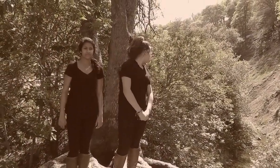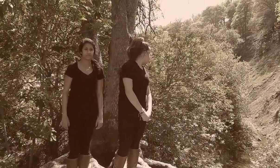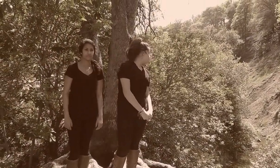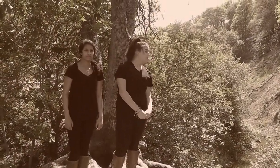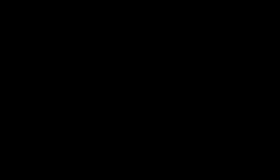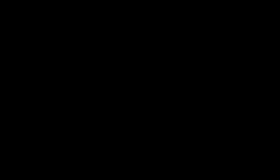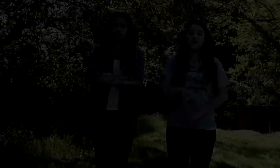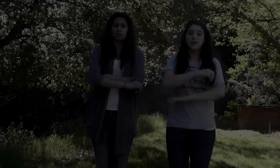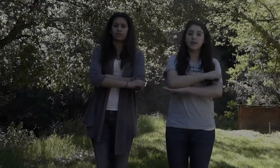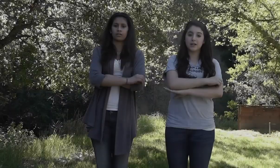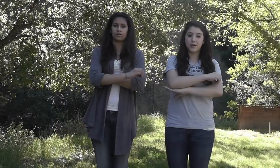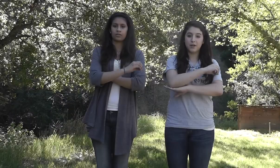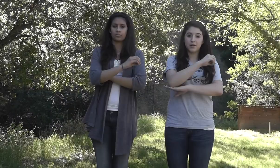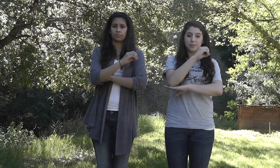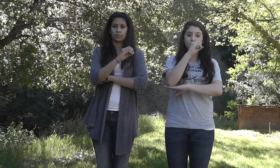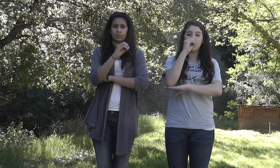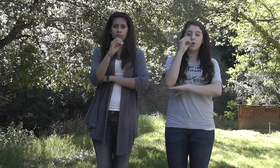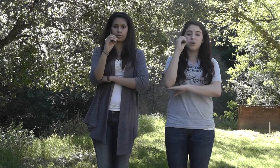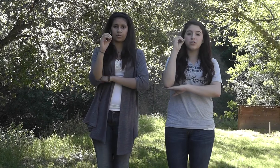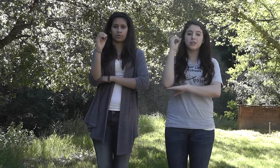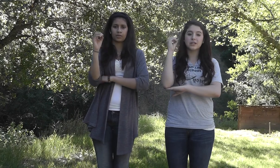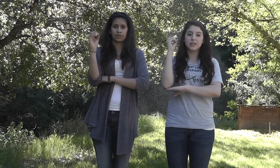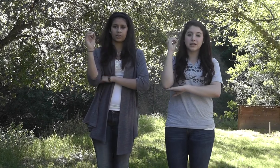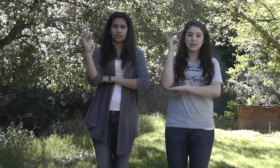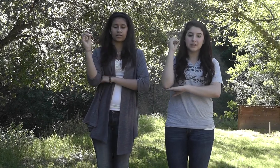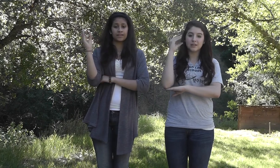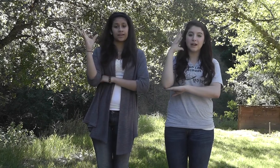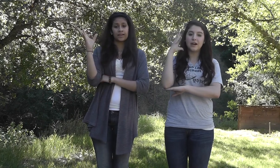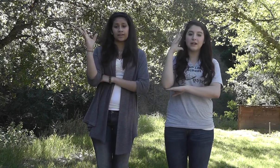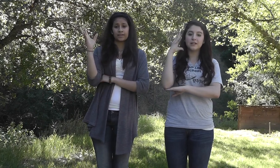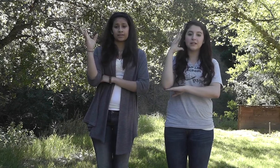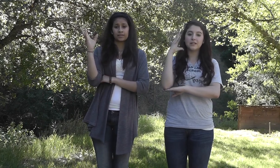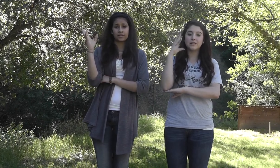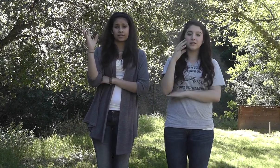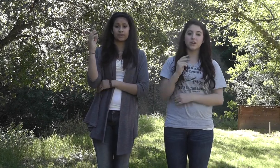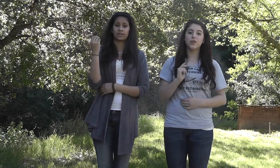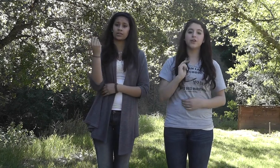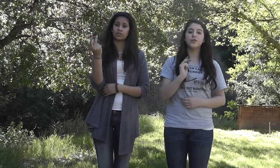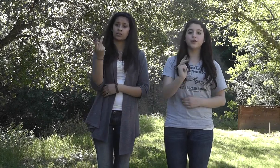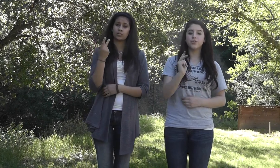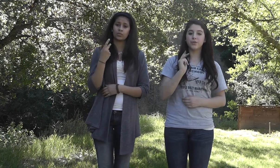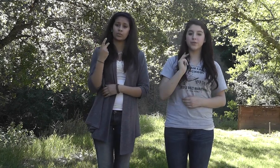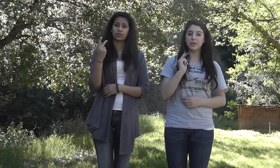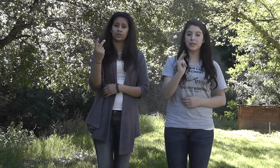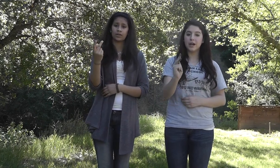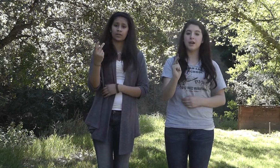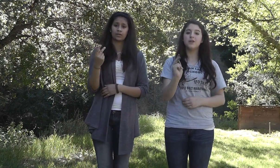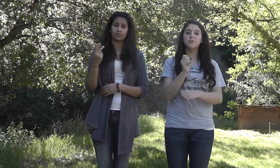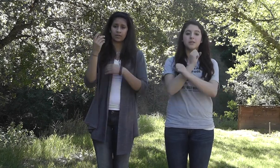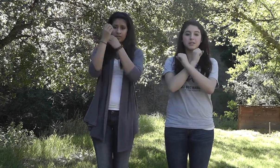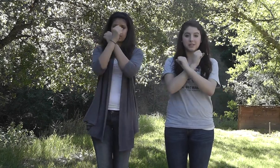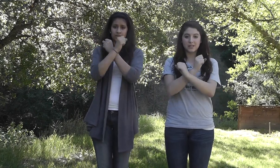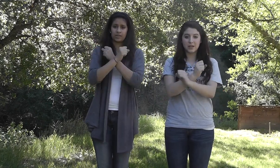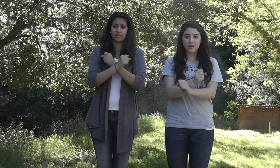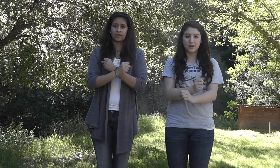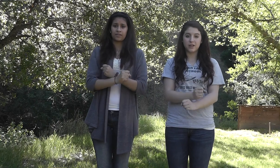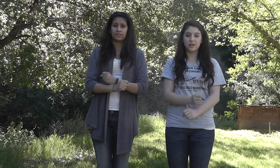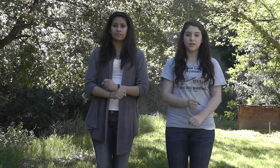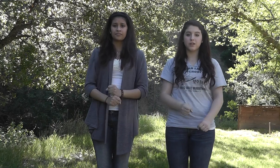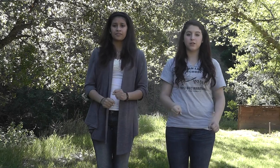Good morning light You and I'll be safe